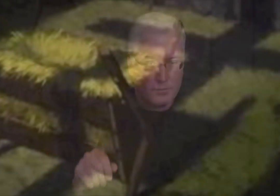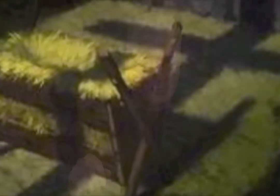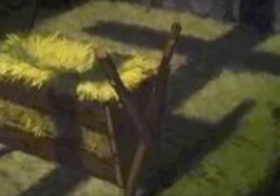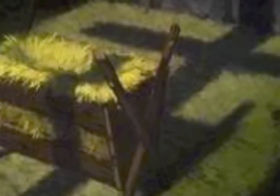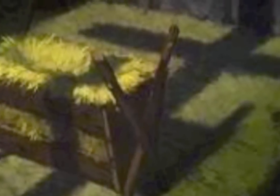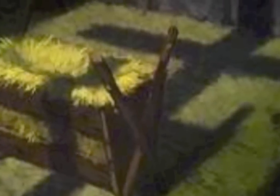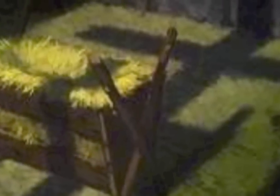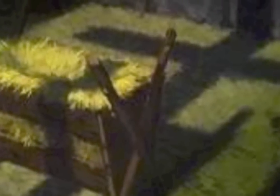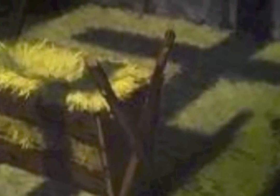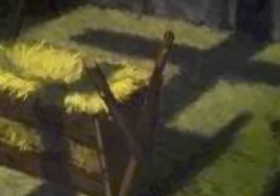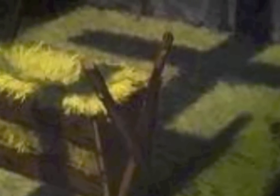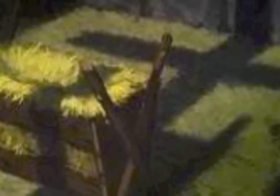punished on a cross.